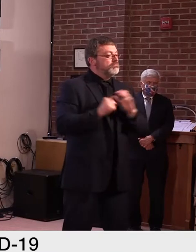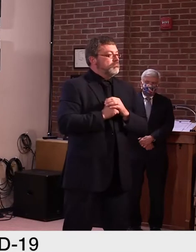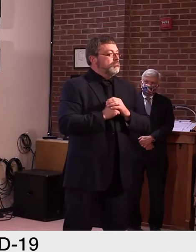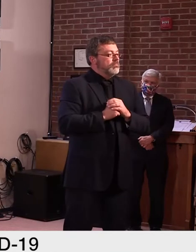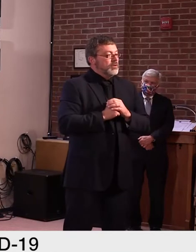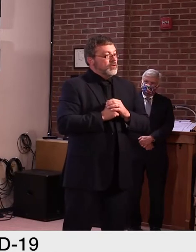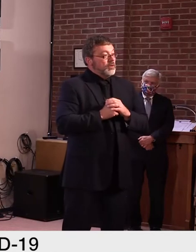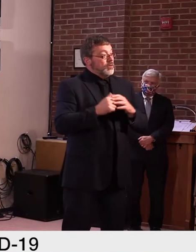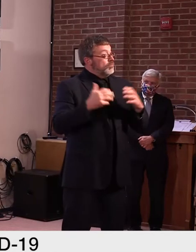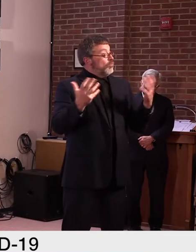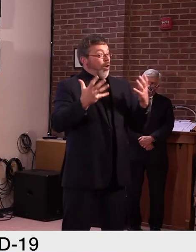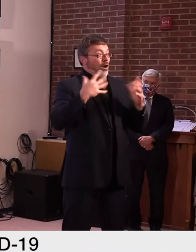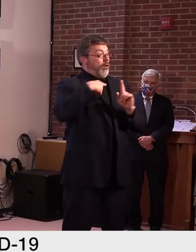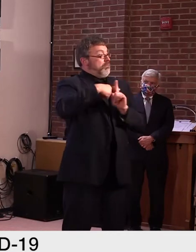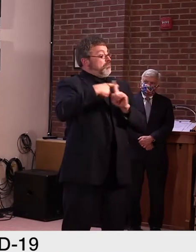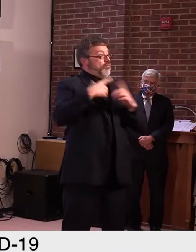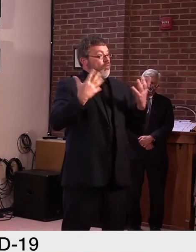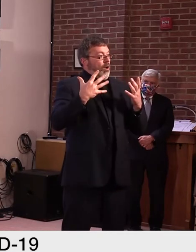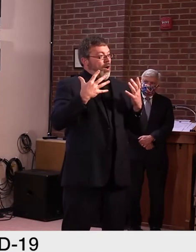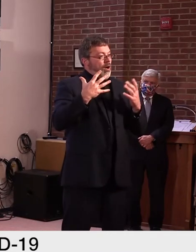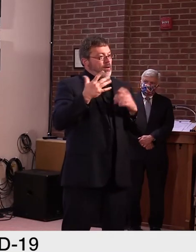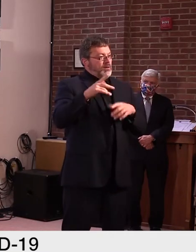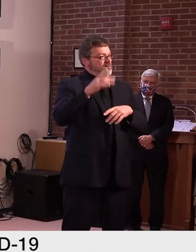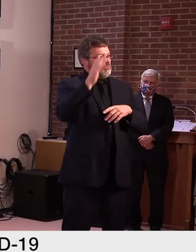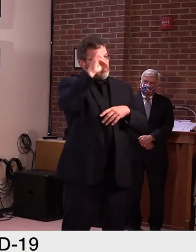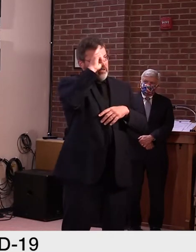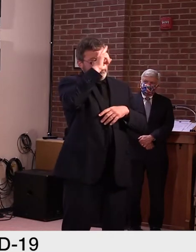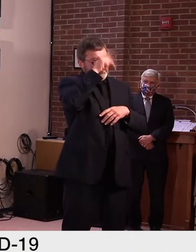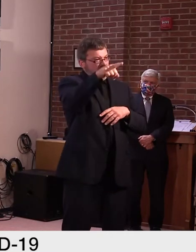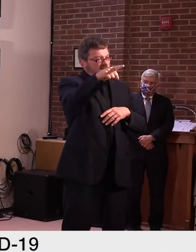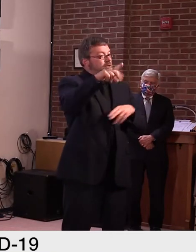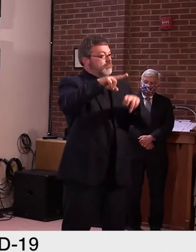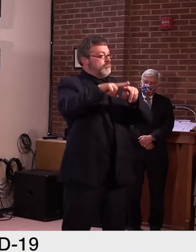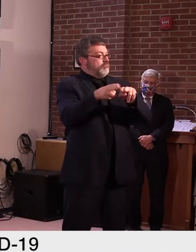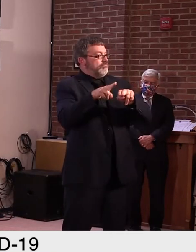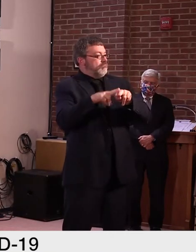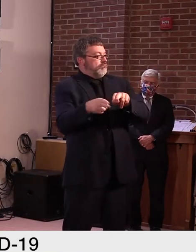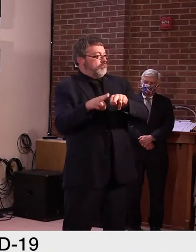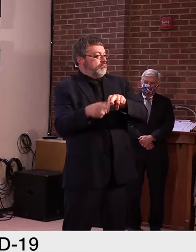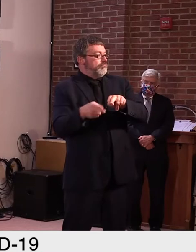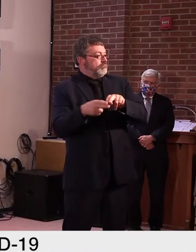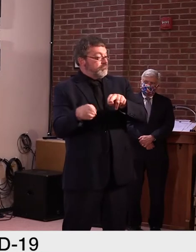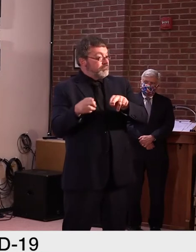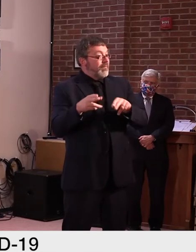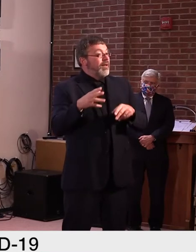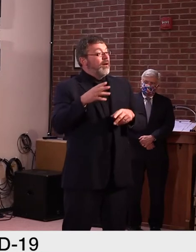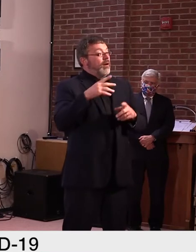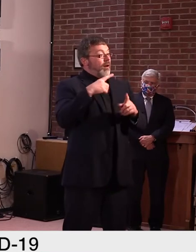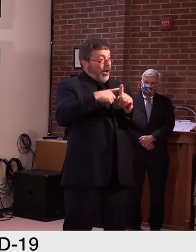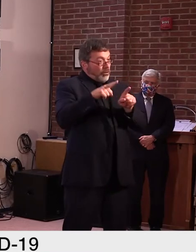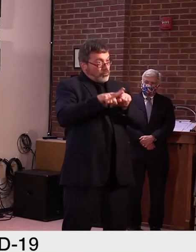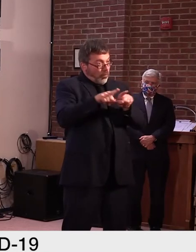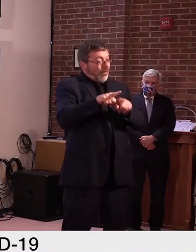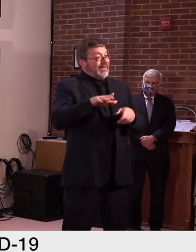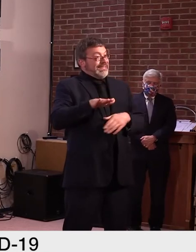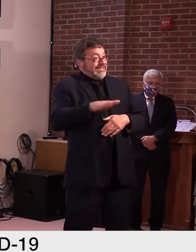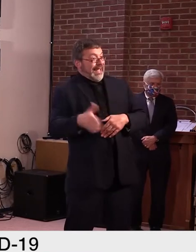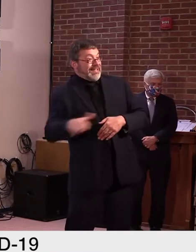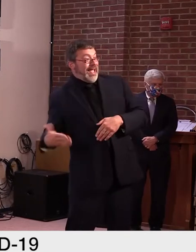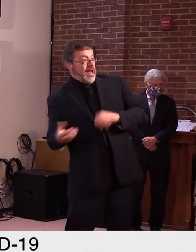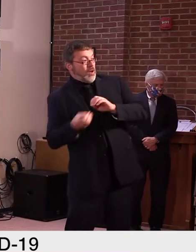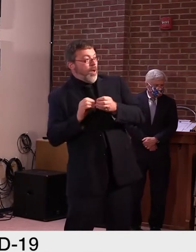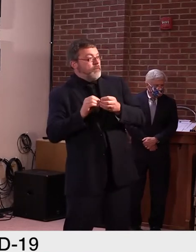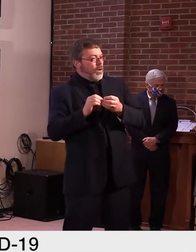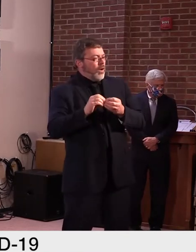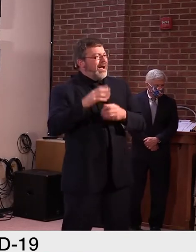although too high, continues to level out over the past few weeks. If you look at the regional data,